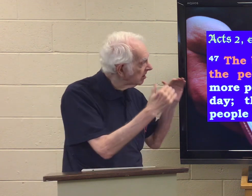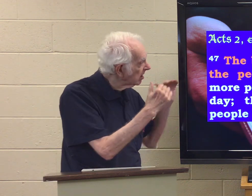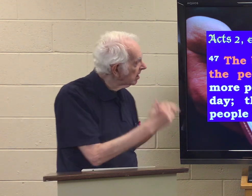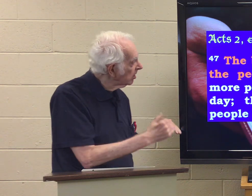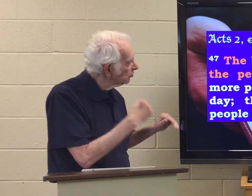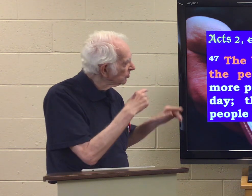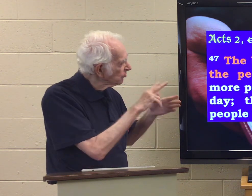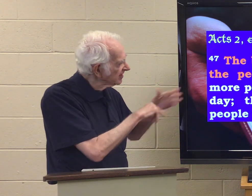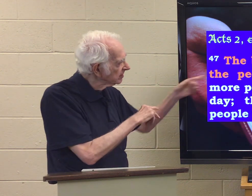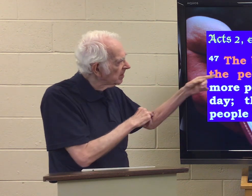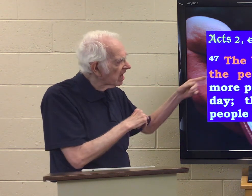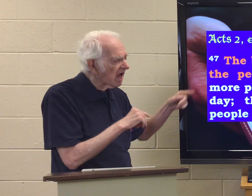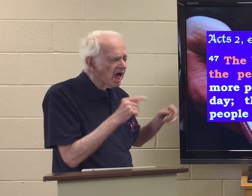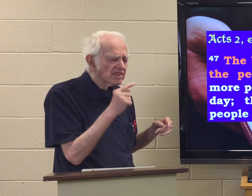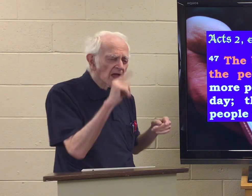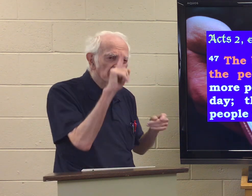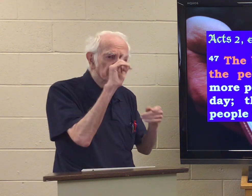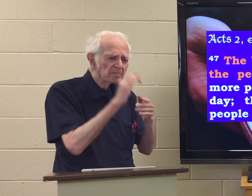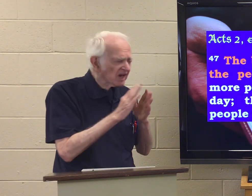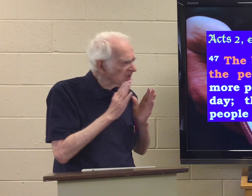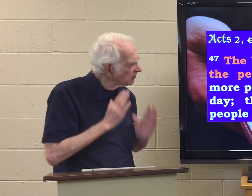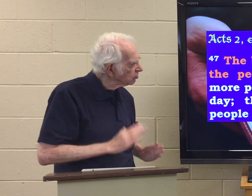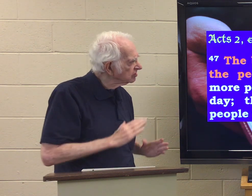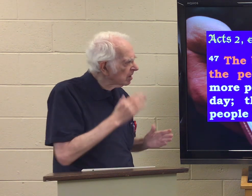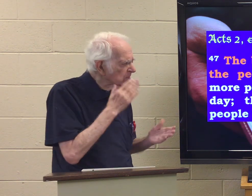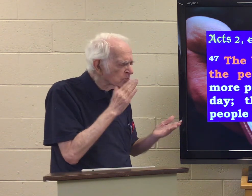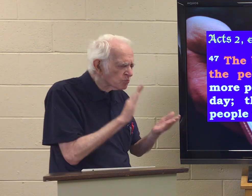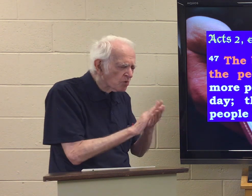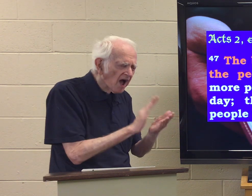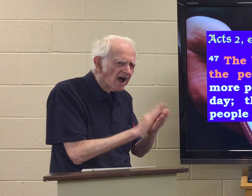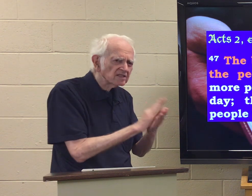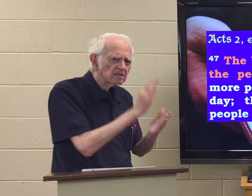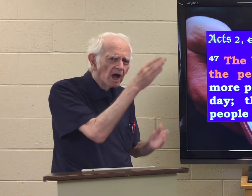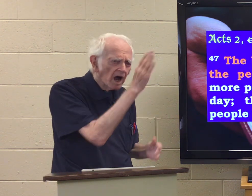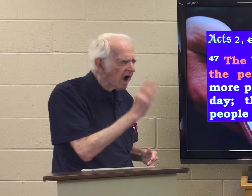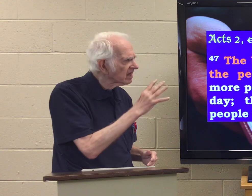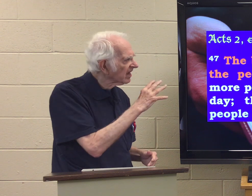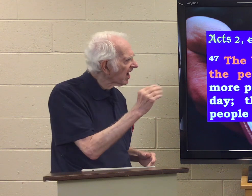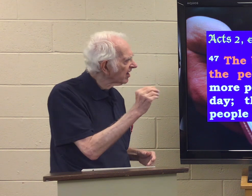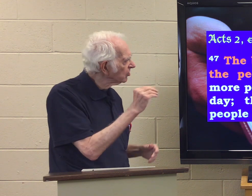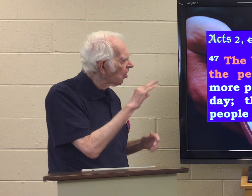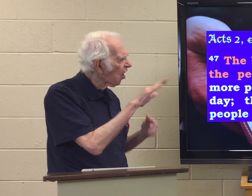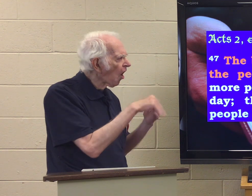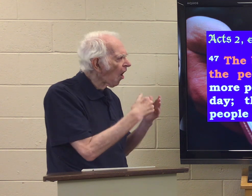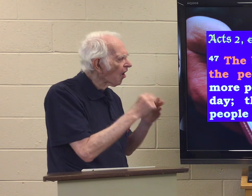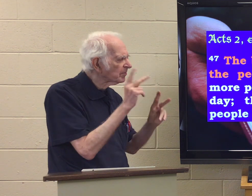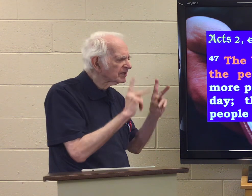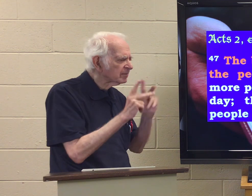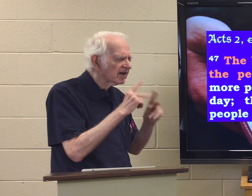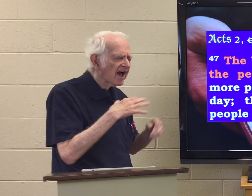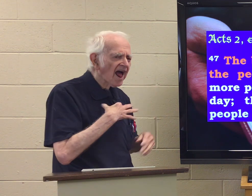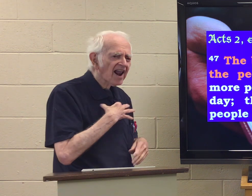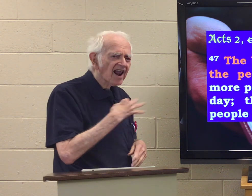Now, reading on. The believers praised God and all the people liked them.